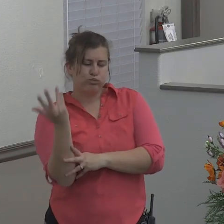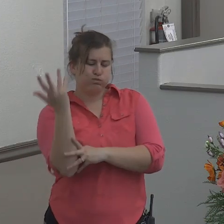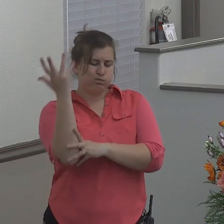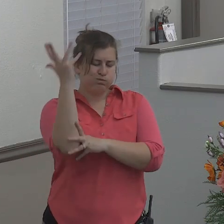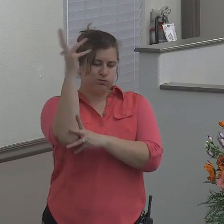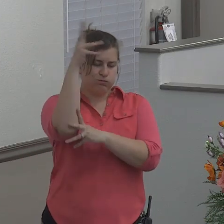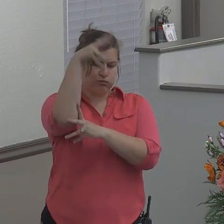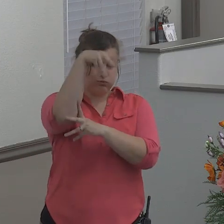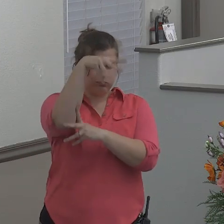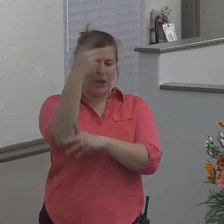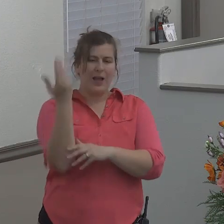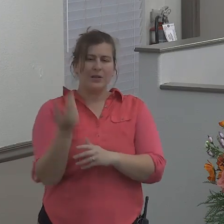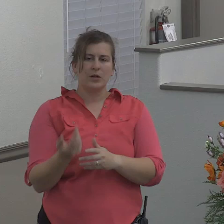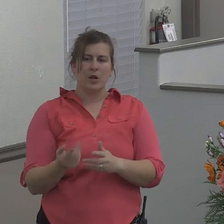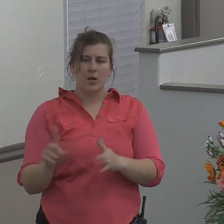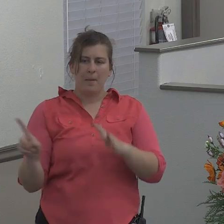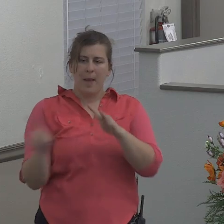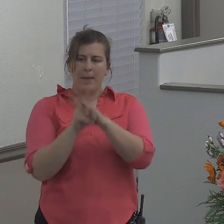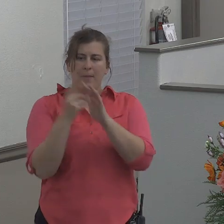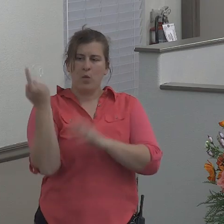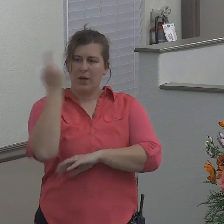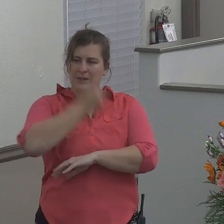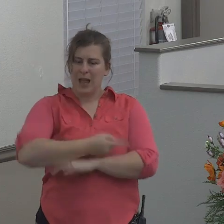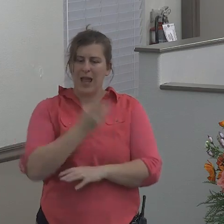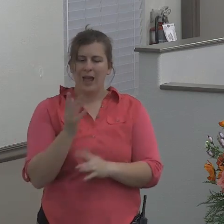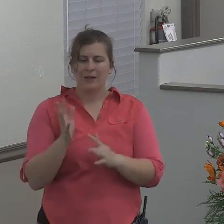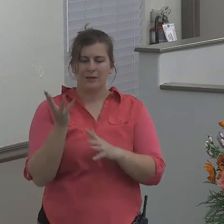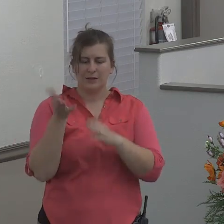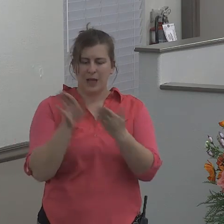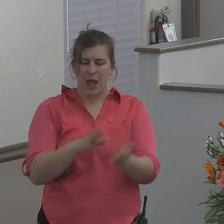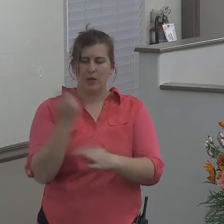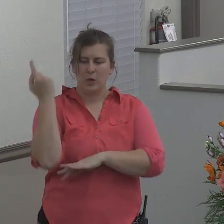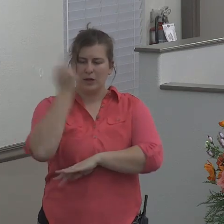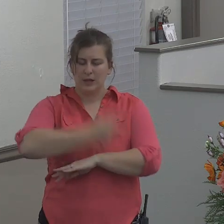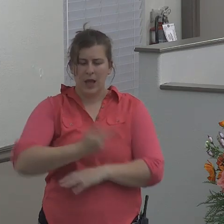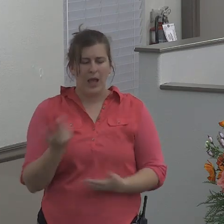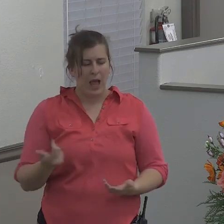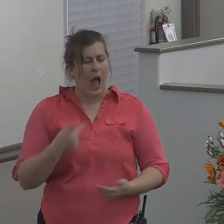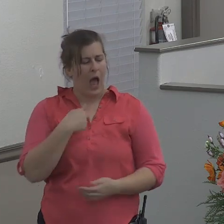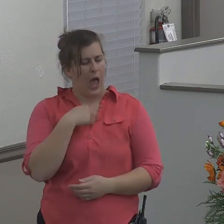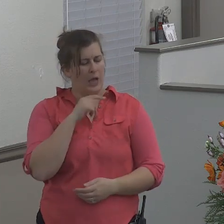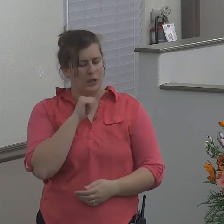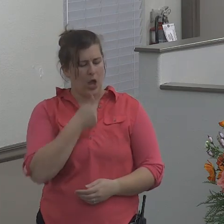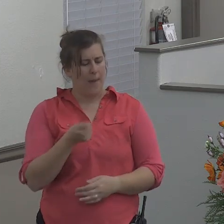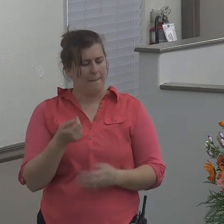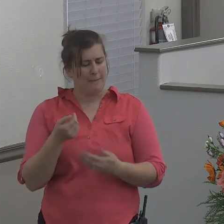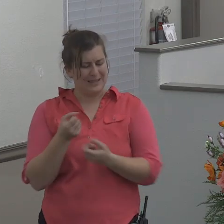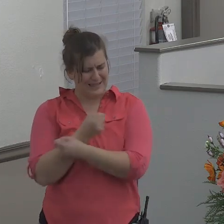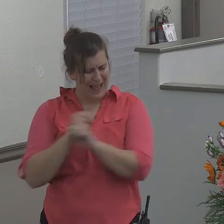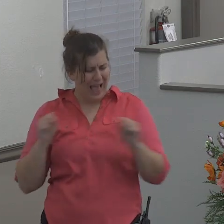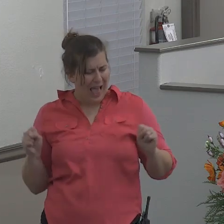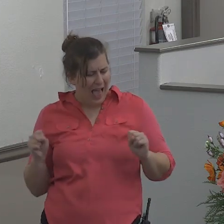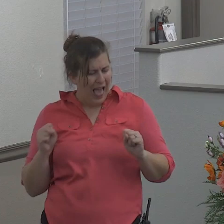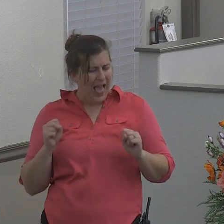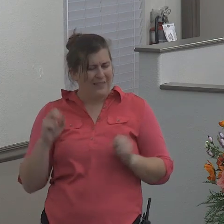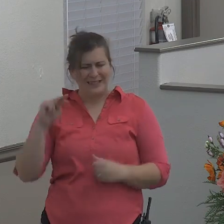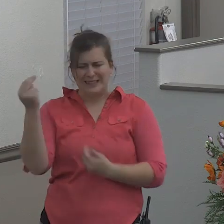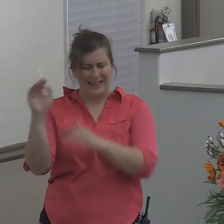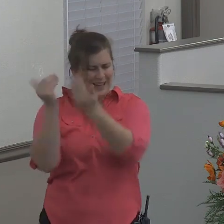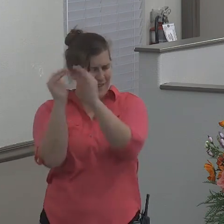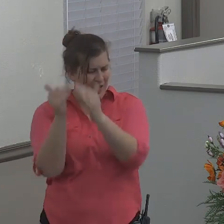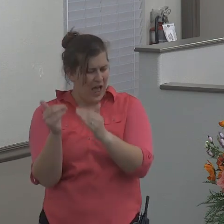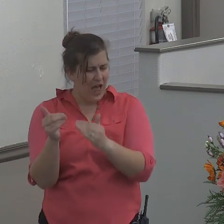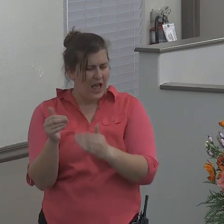and perished in the night and should not I spare Nineveh the great city wherein are more than six score